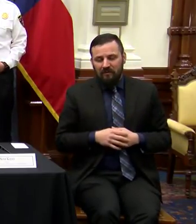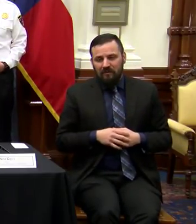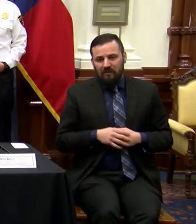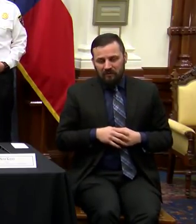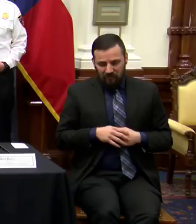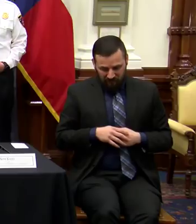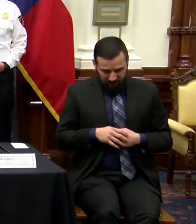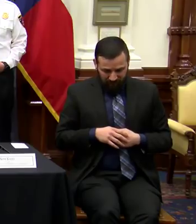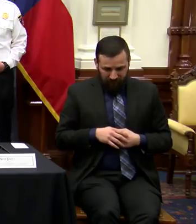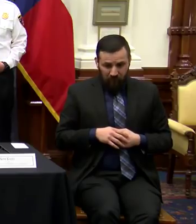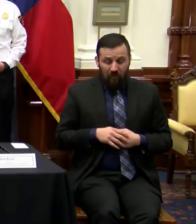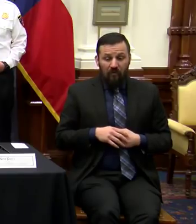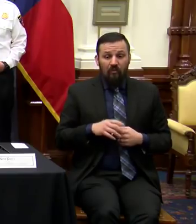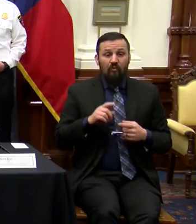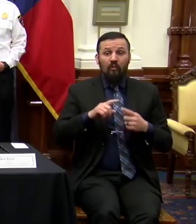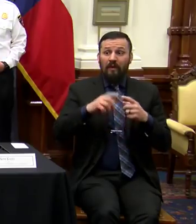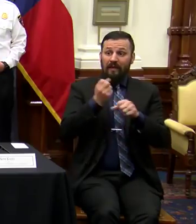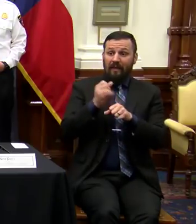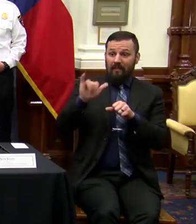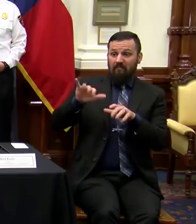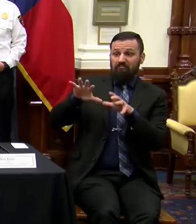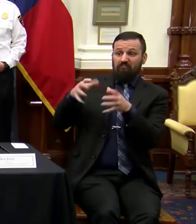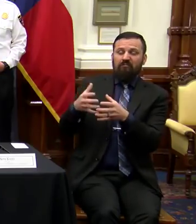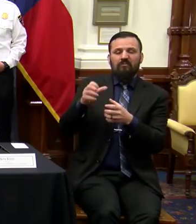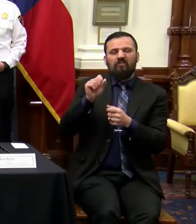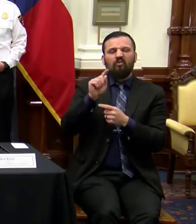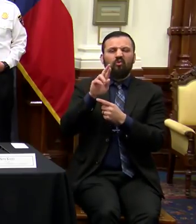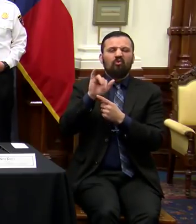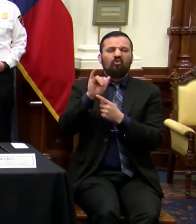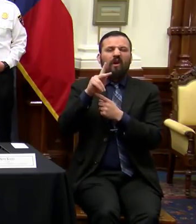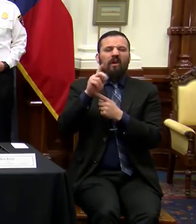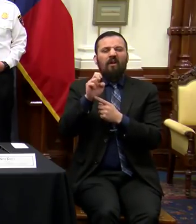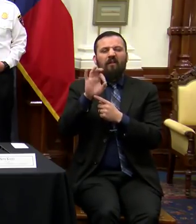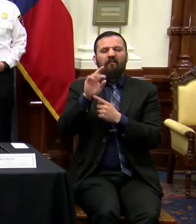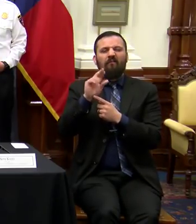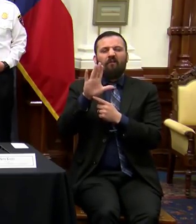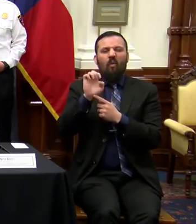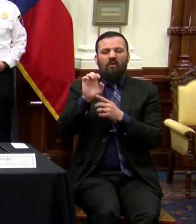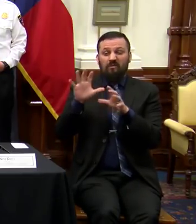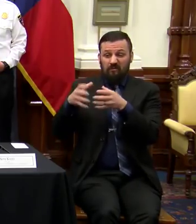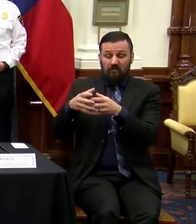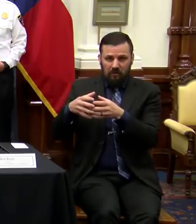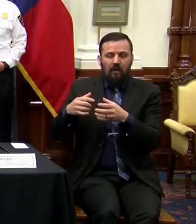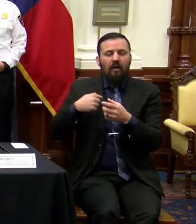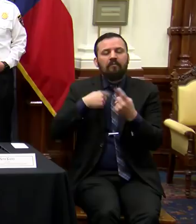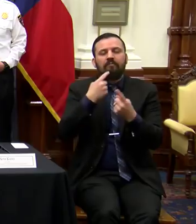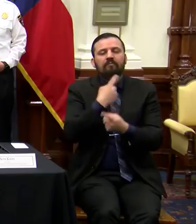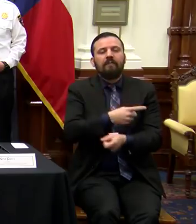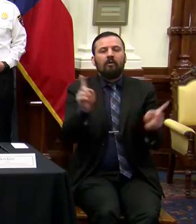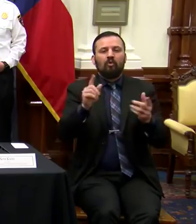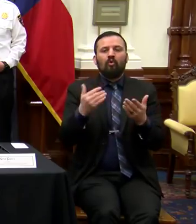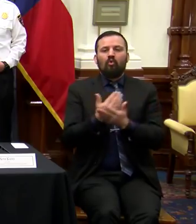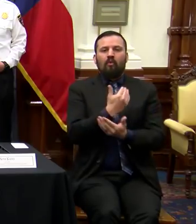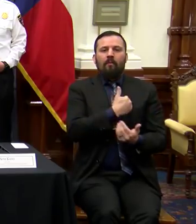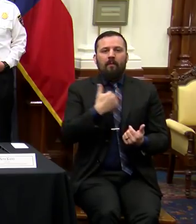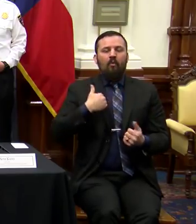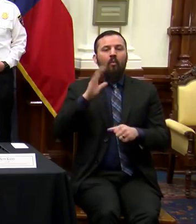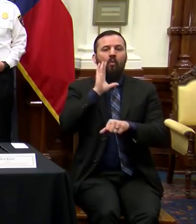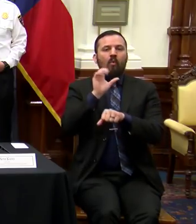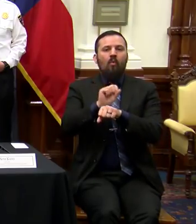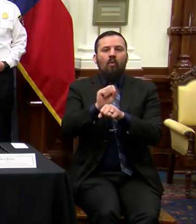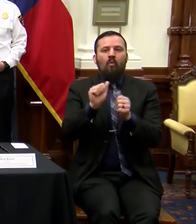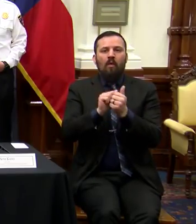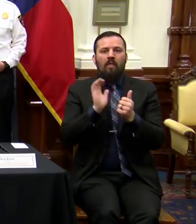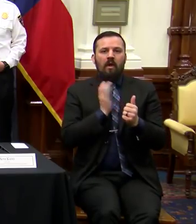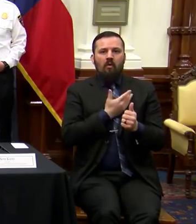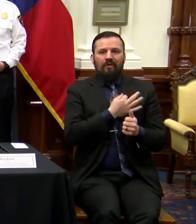To get this strike force going, I am announcing new members who will be working with our staff to